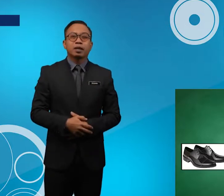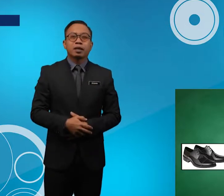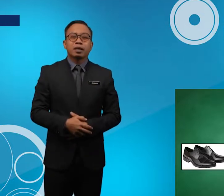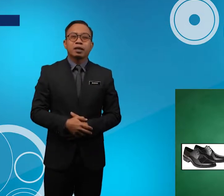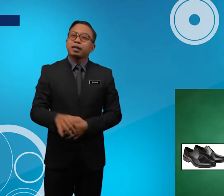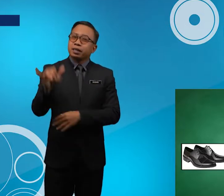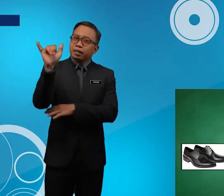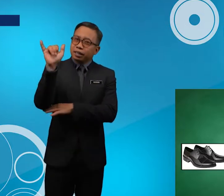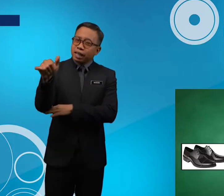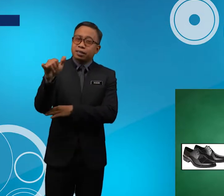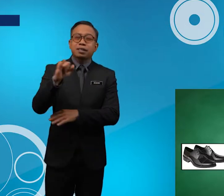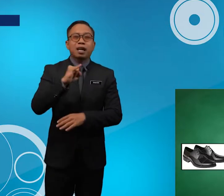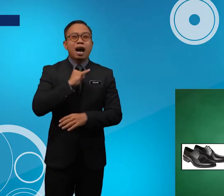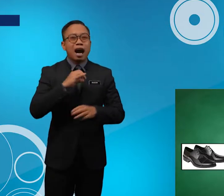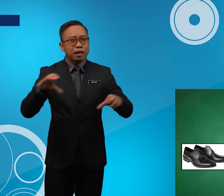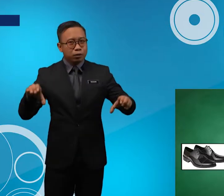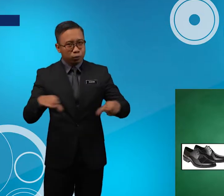Yes I Do